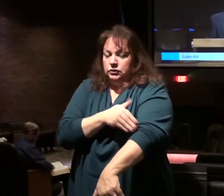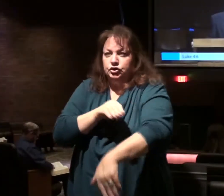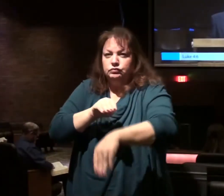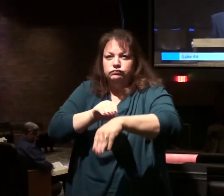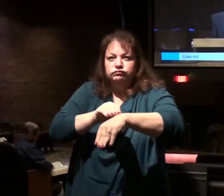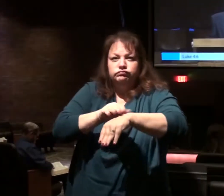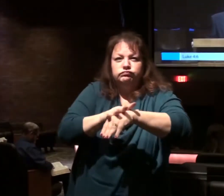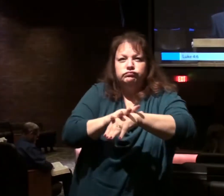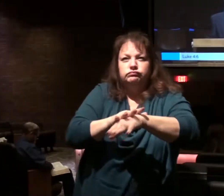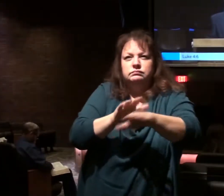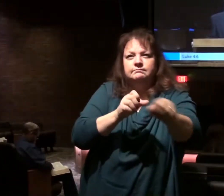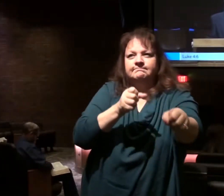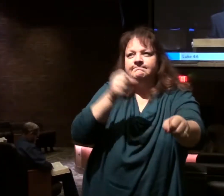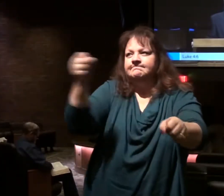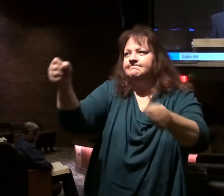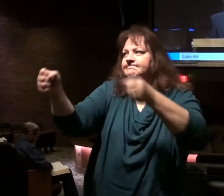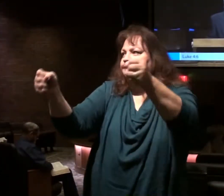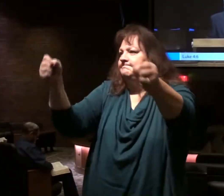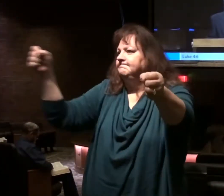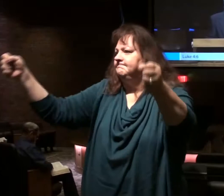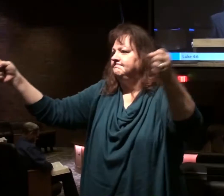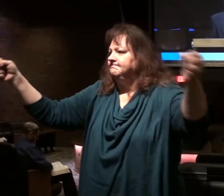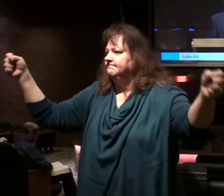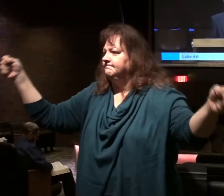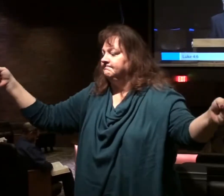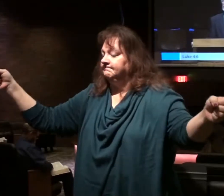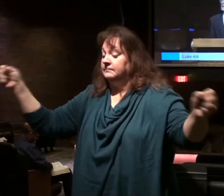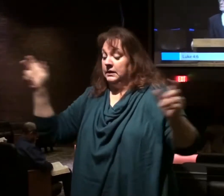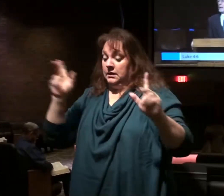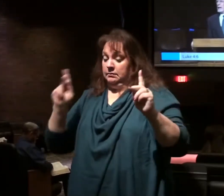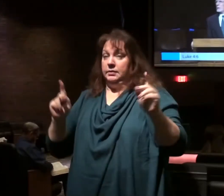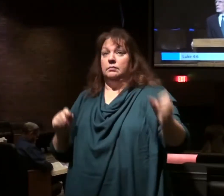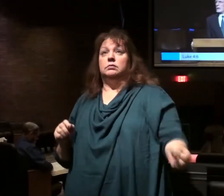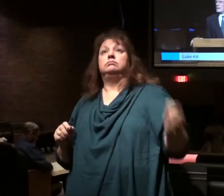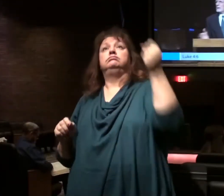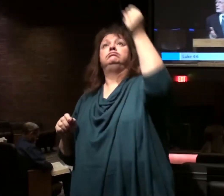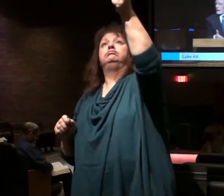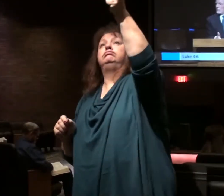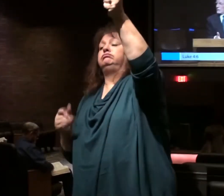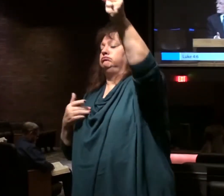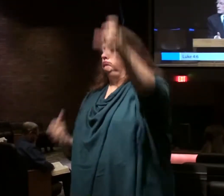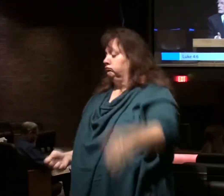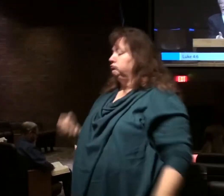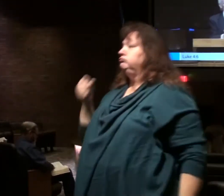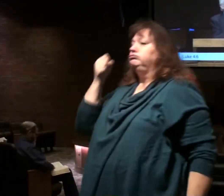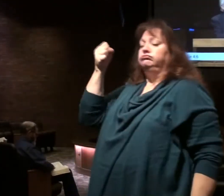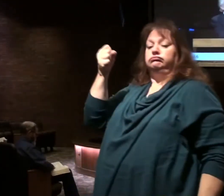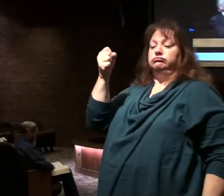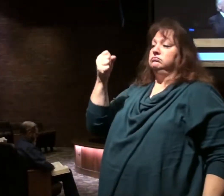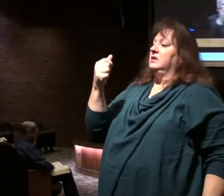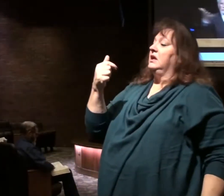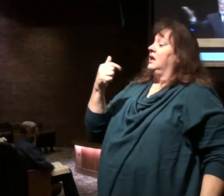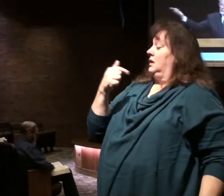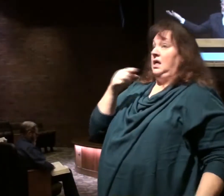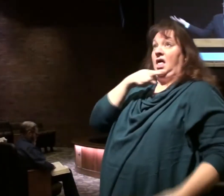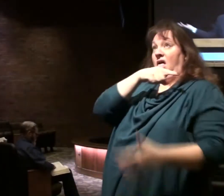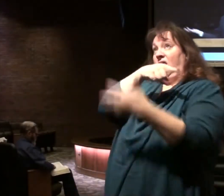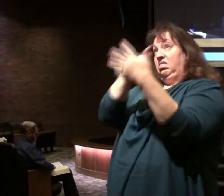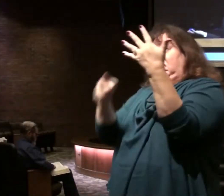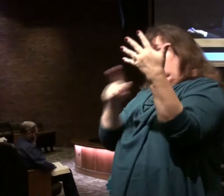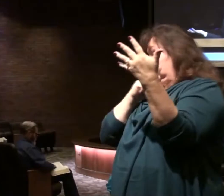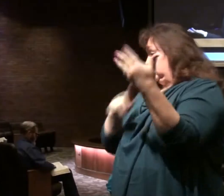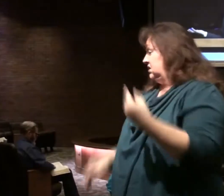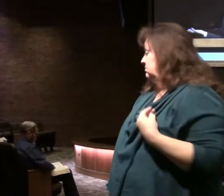people around. To put people in power. Satan says, I can give you these